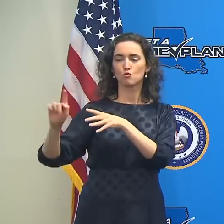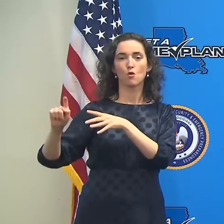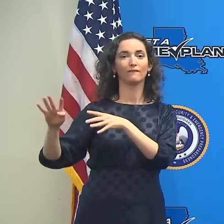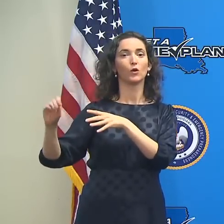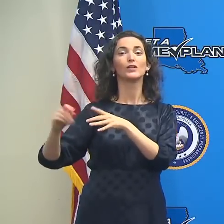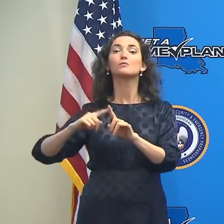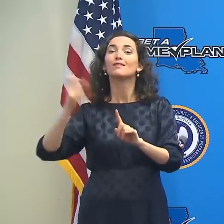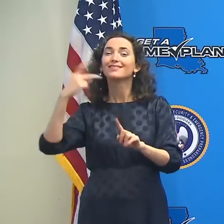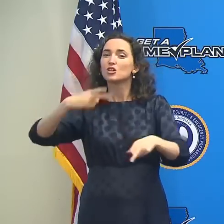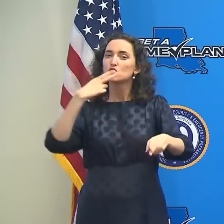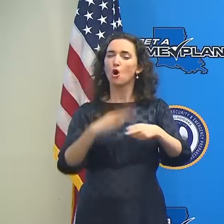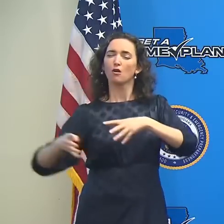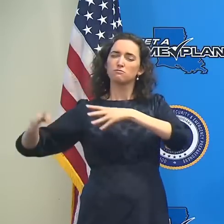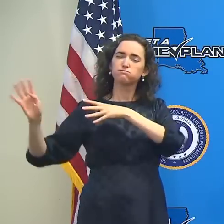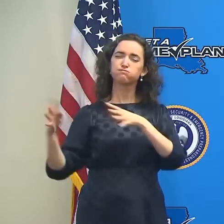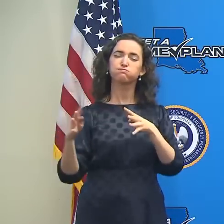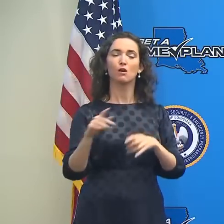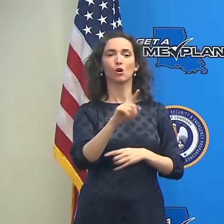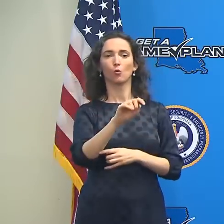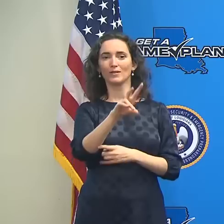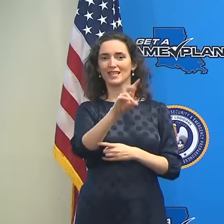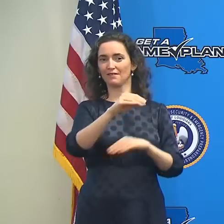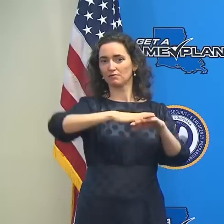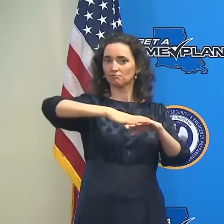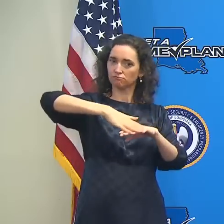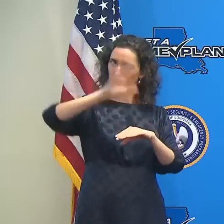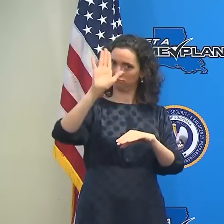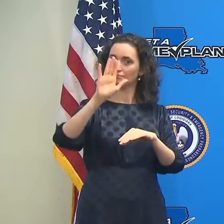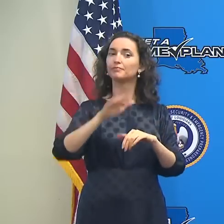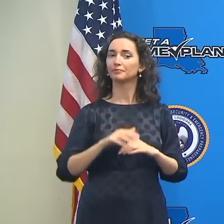excess of 170 miles per hour.